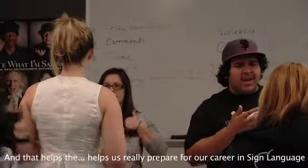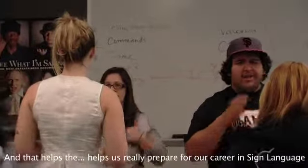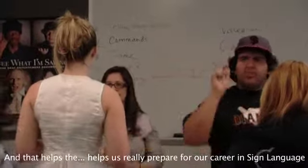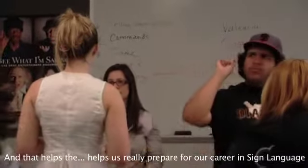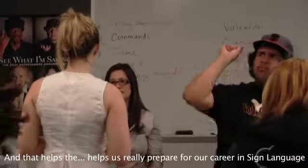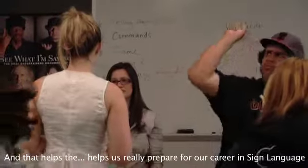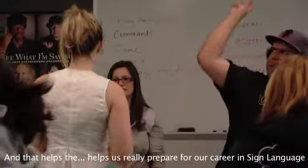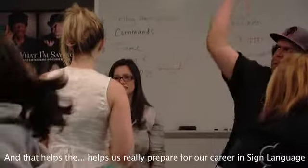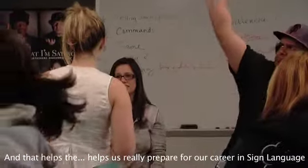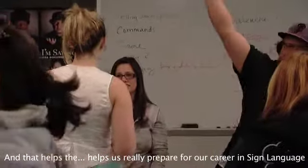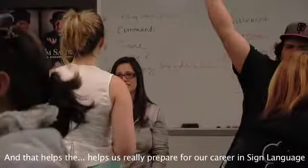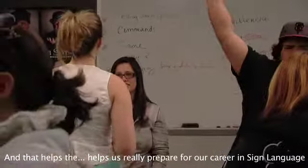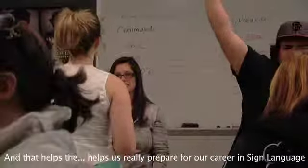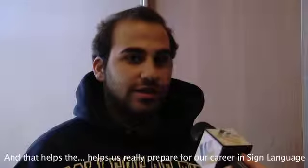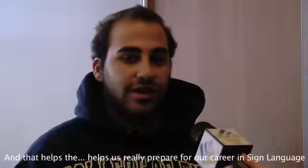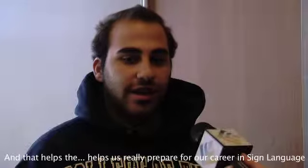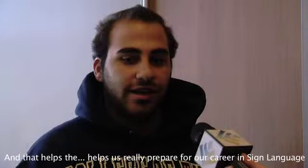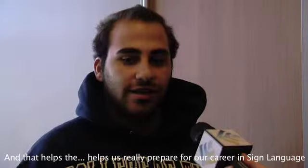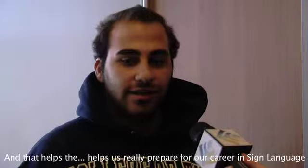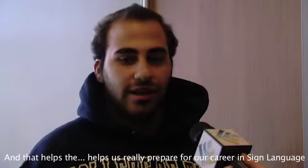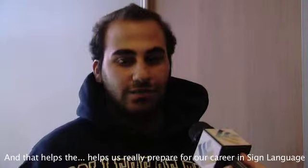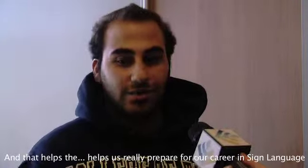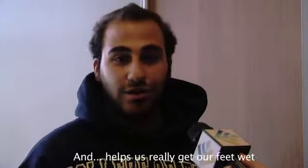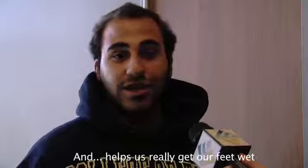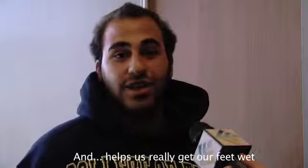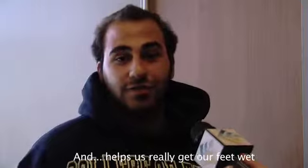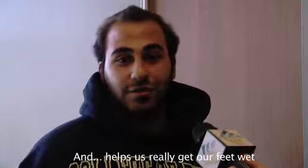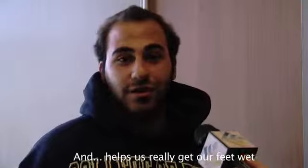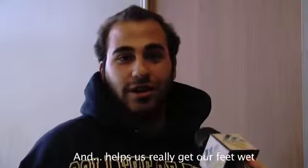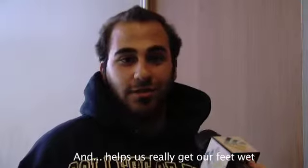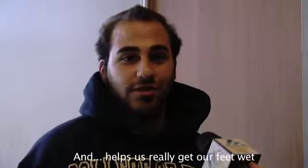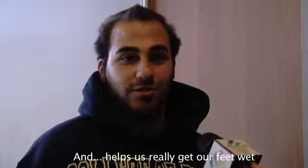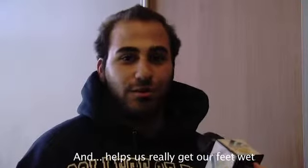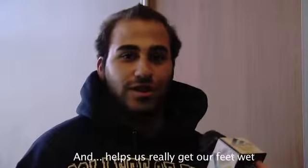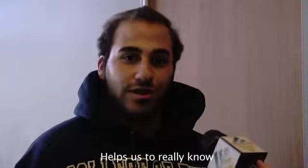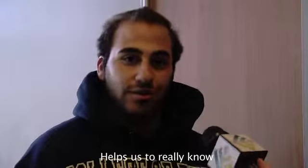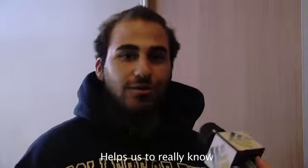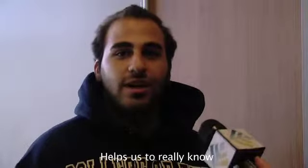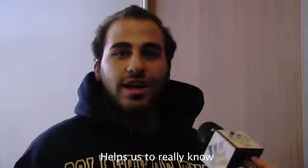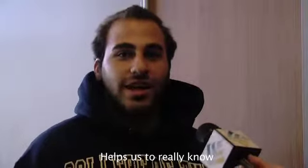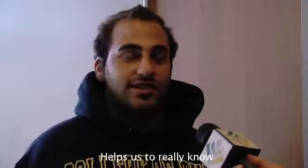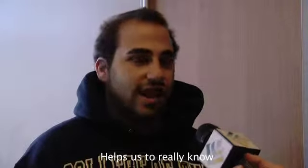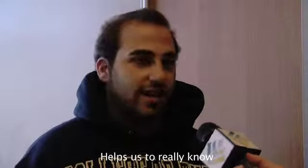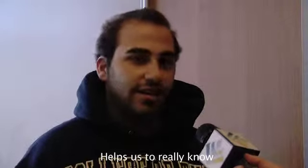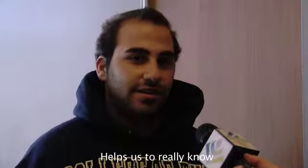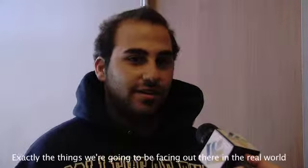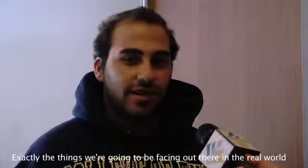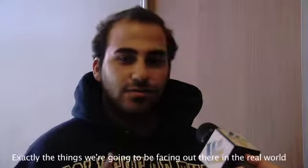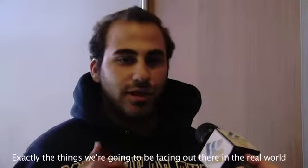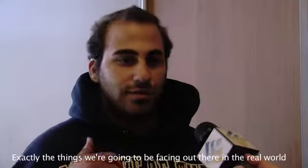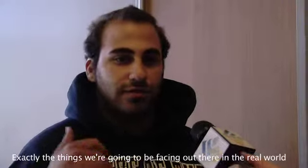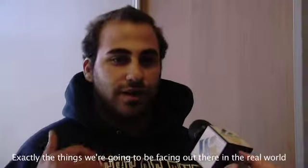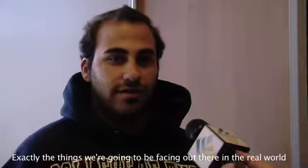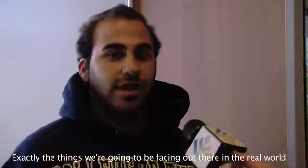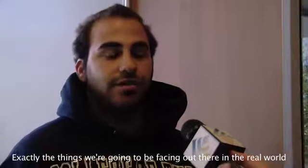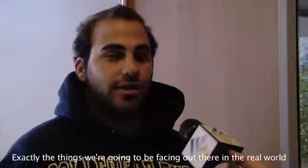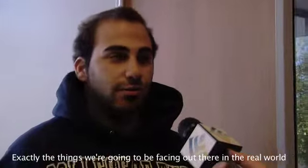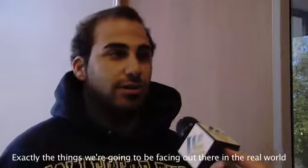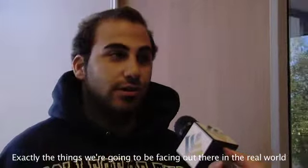really prepare for our career in sign language and helps us really get our feet wet. helps us to really know exactly the things we're going to be facing out there in the real